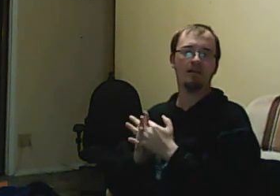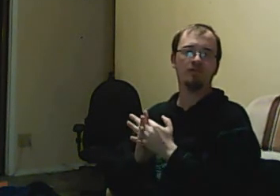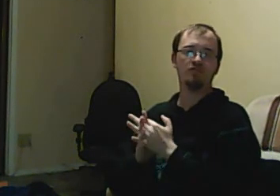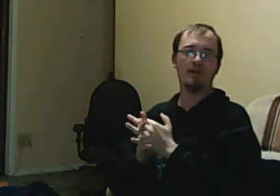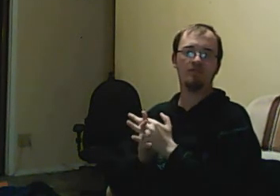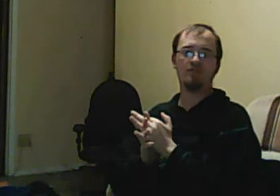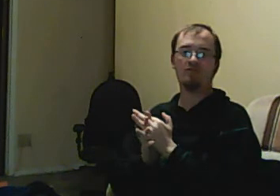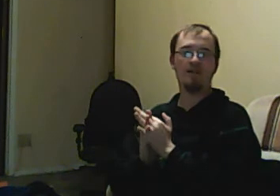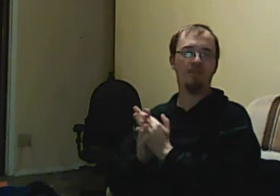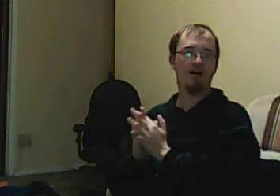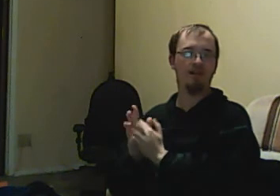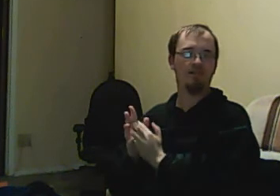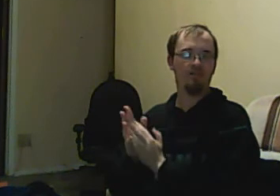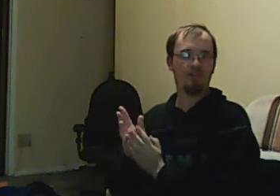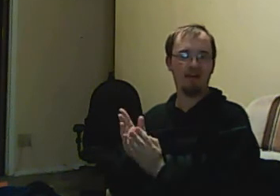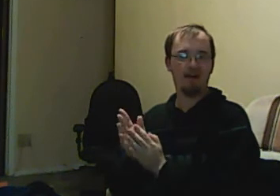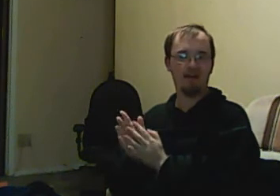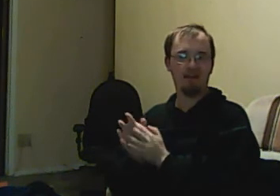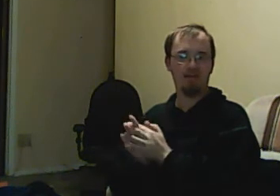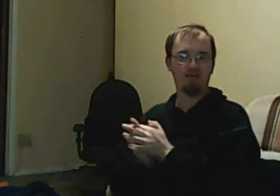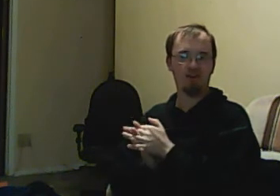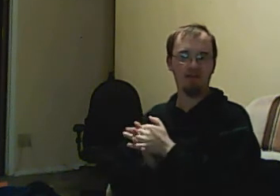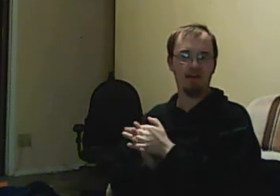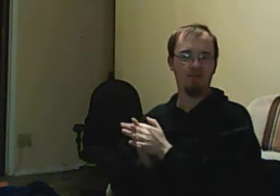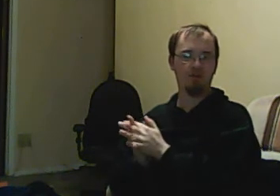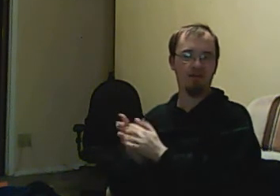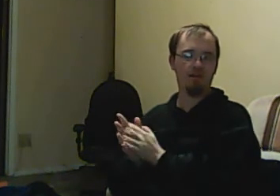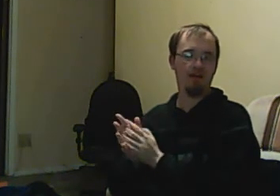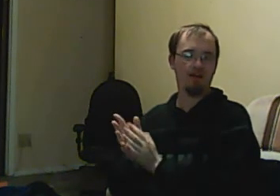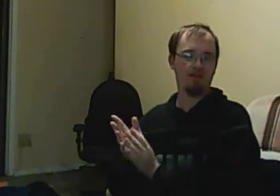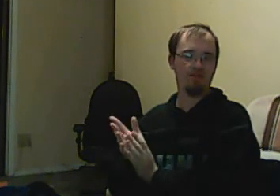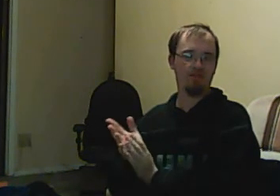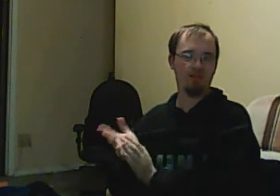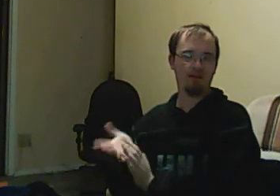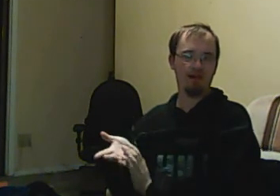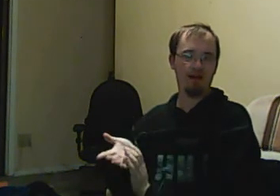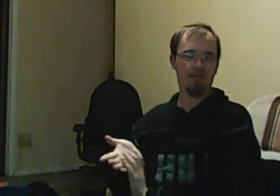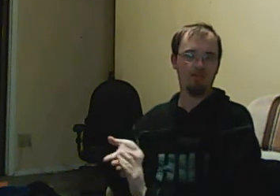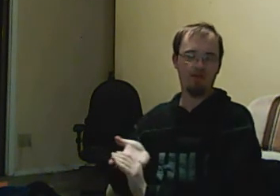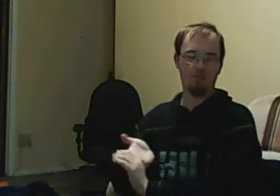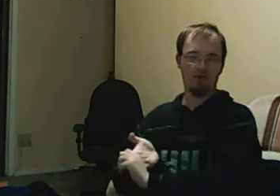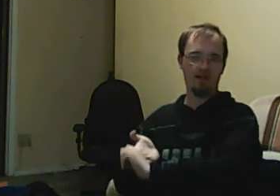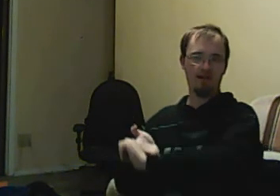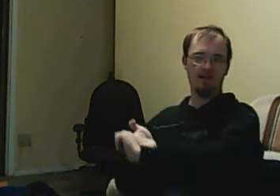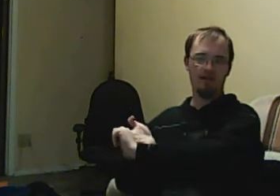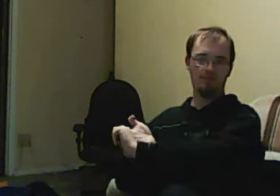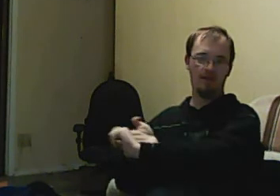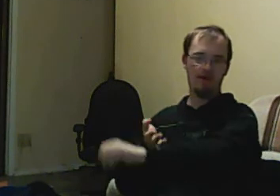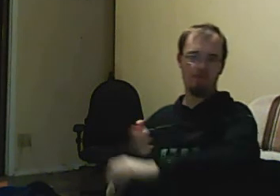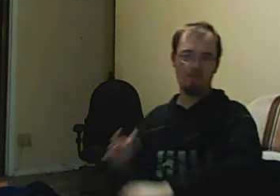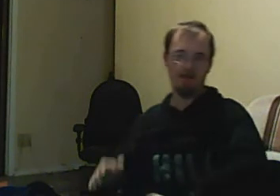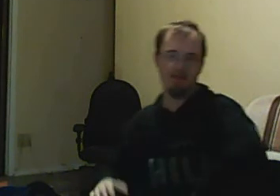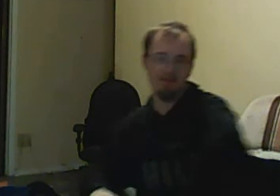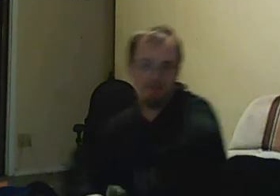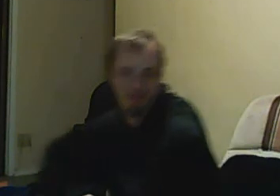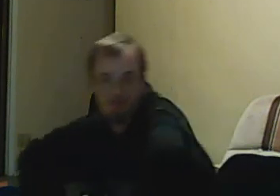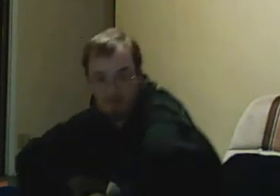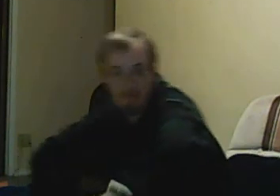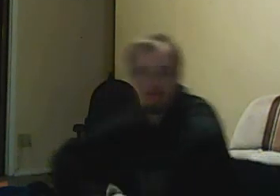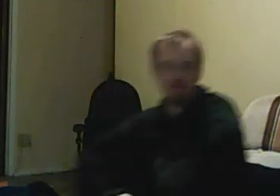director Stefan Sciani, Sean Cameron, a.k.a. General Clark, and Rick Murray,.k.a. Befram Ellis, to reference us